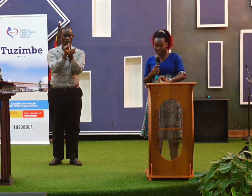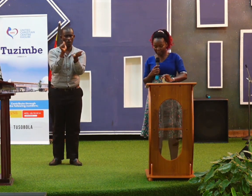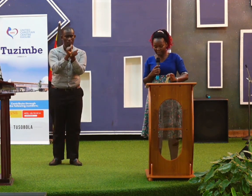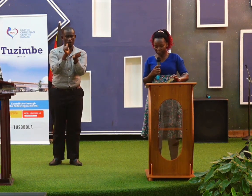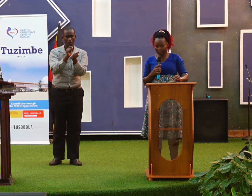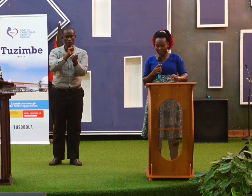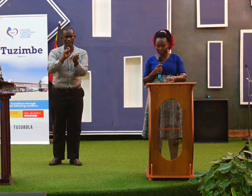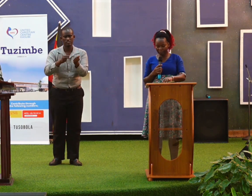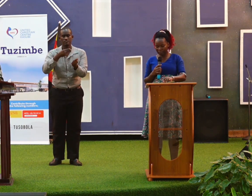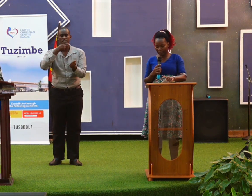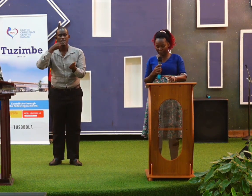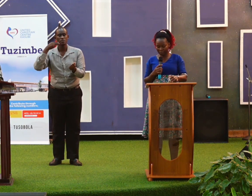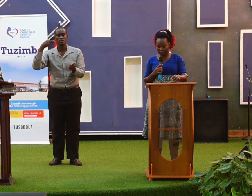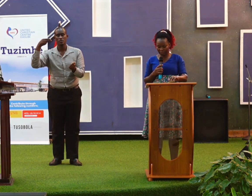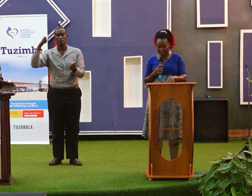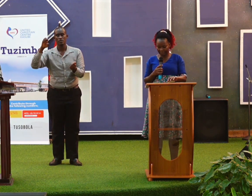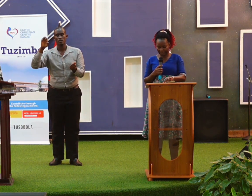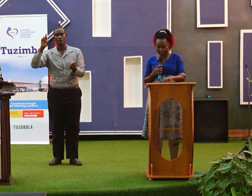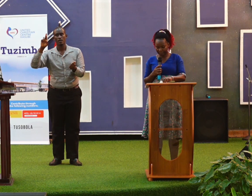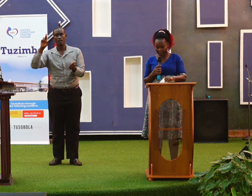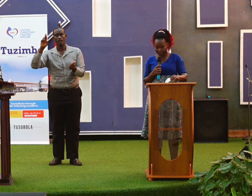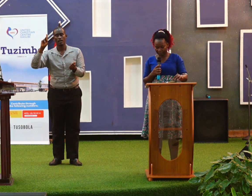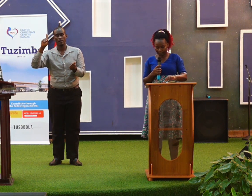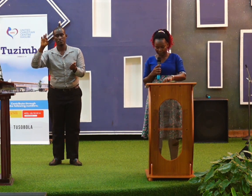The writer of Hebrews was not joking.